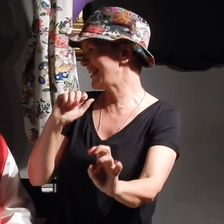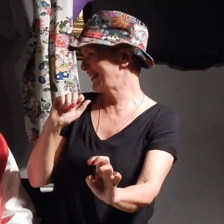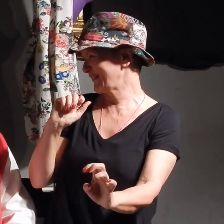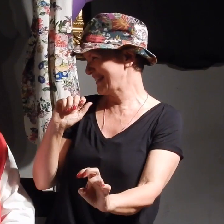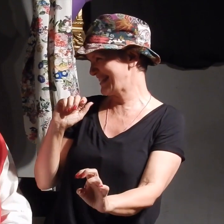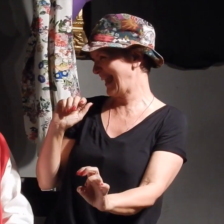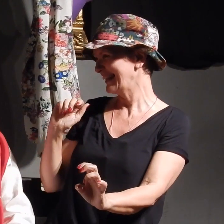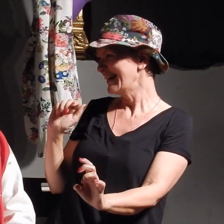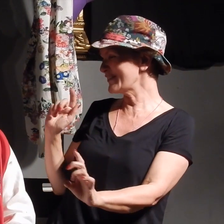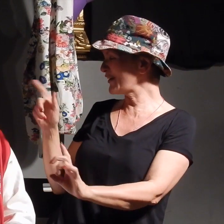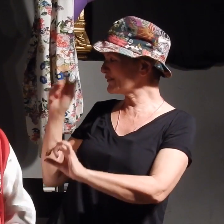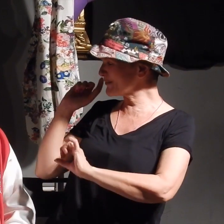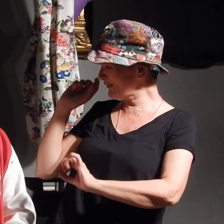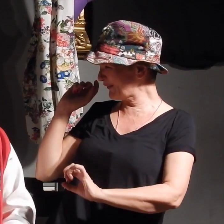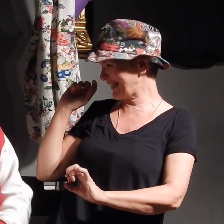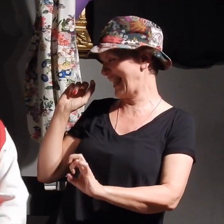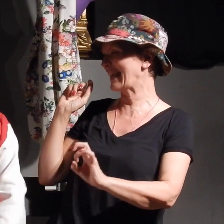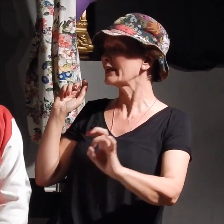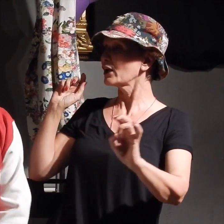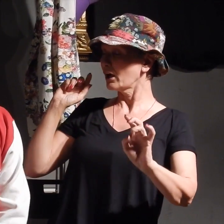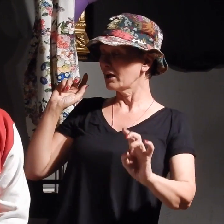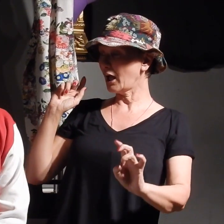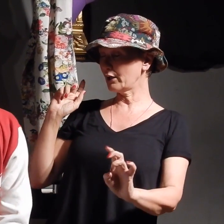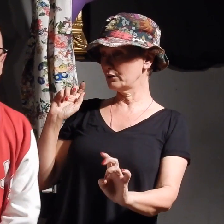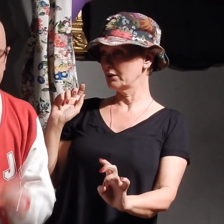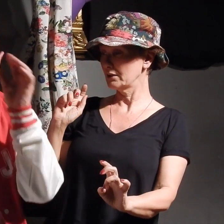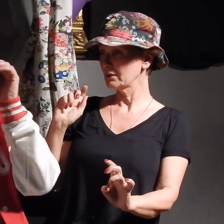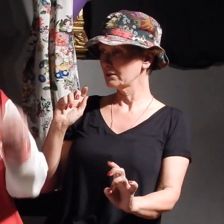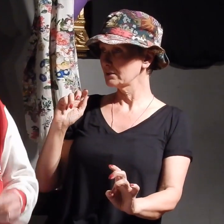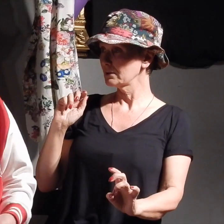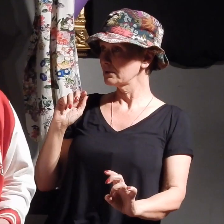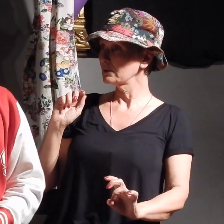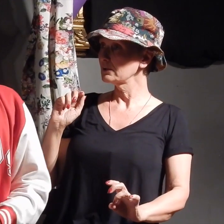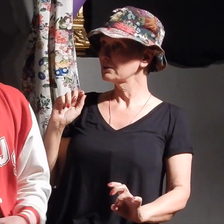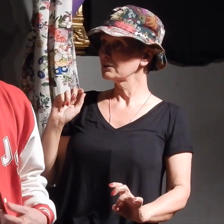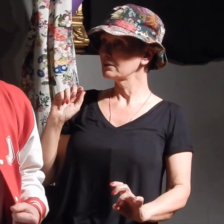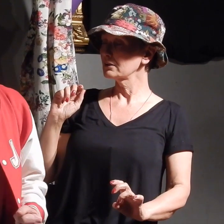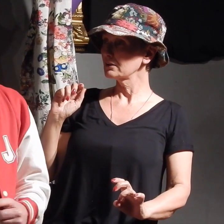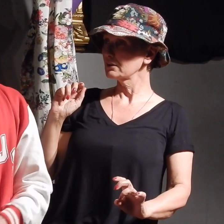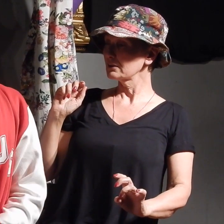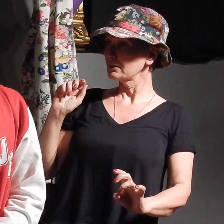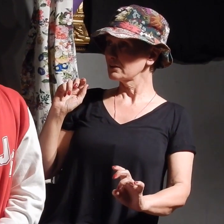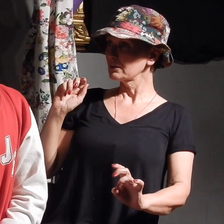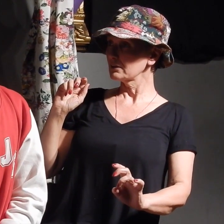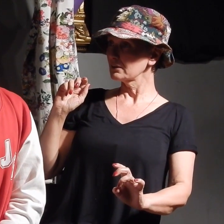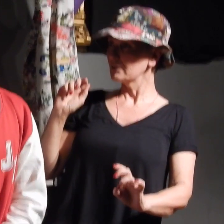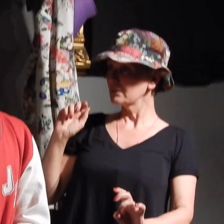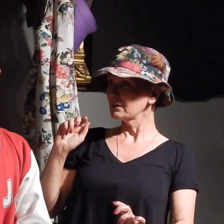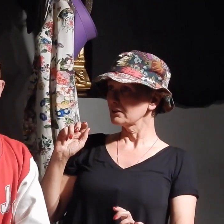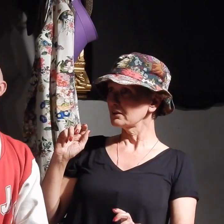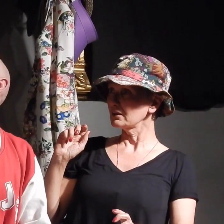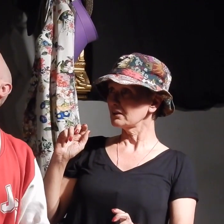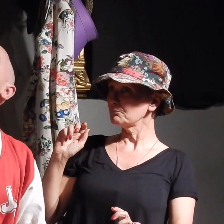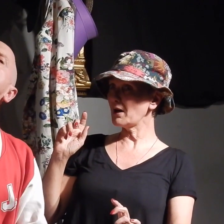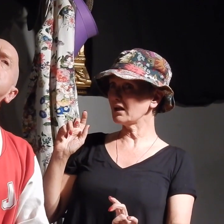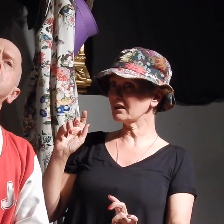something Harry Hill would say? You know, you don't look I do not look like Harry Hill. I am a professional Bruce Willis look-a-like.